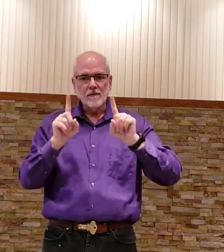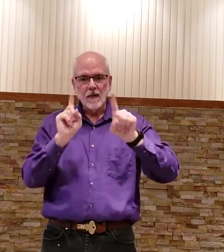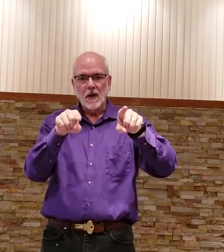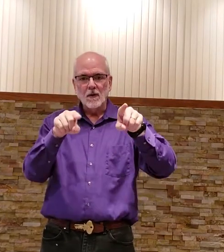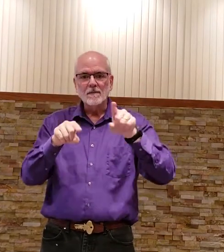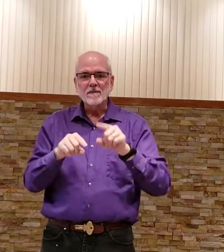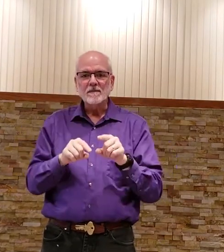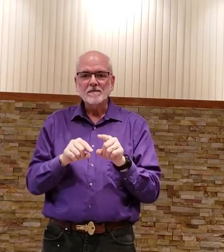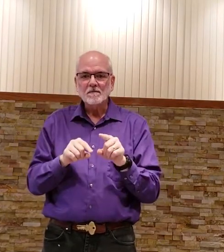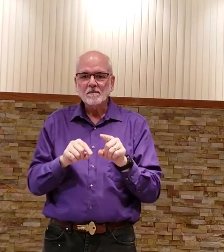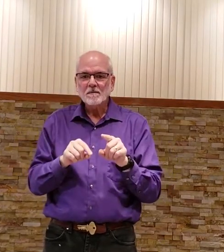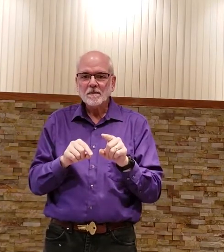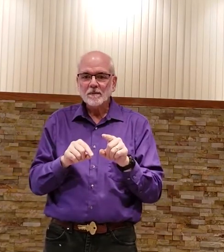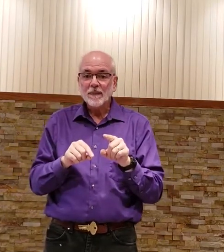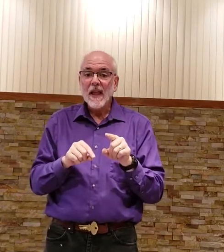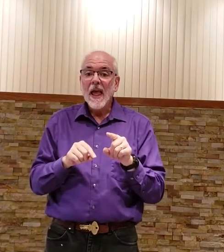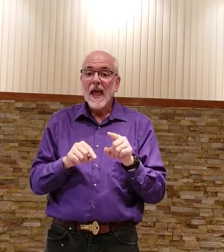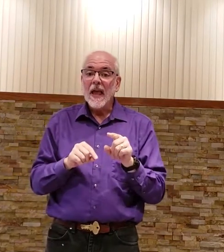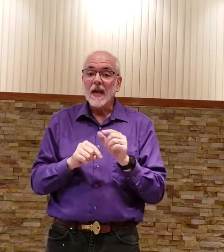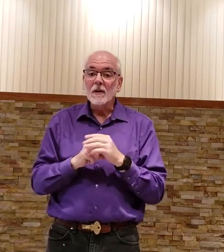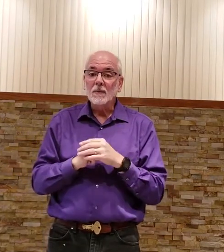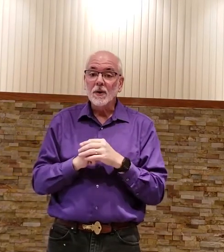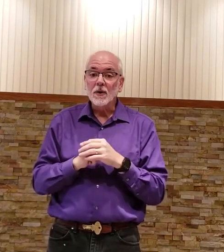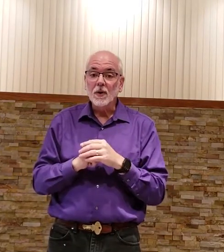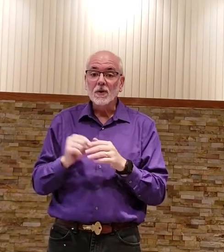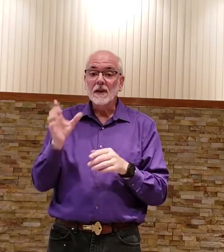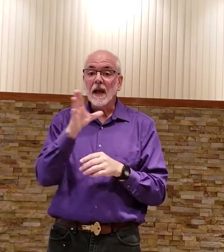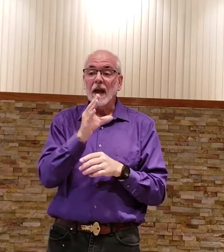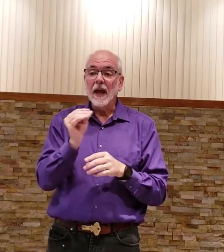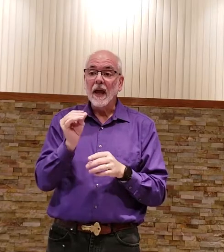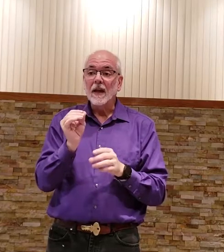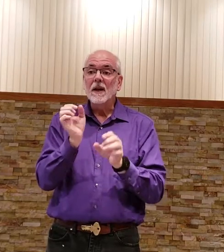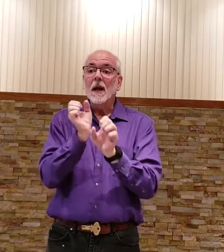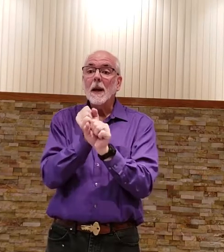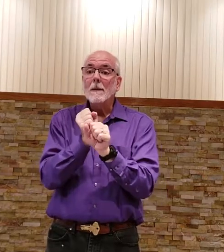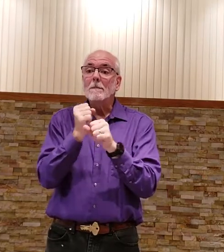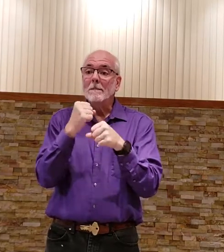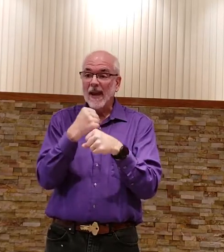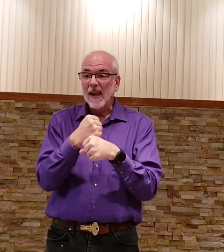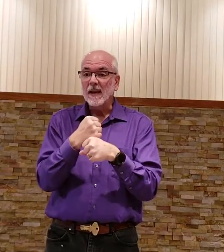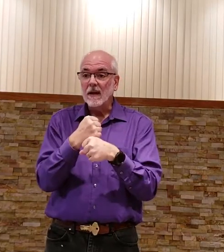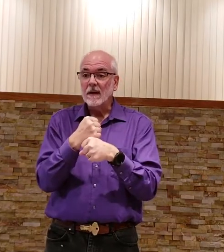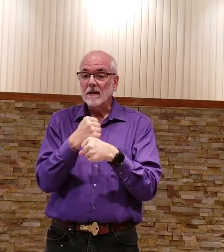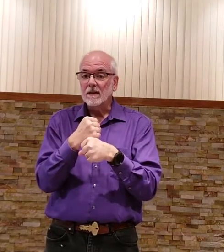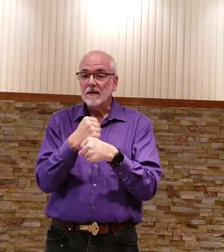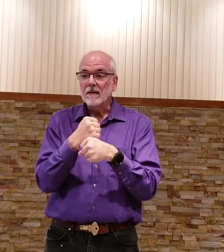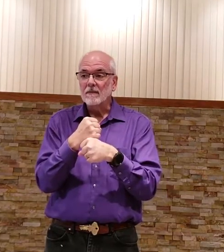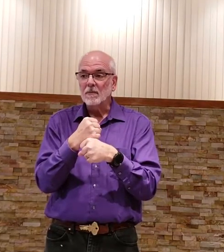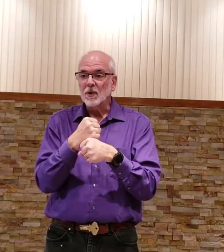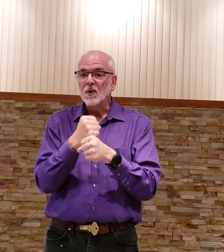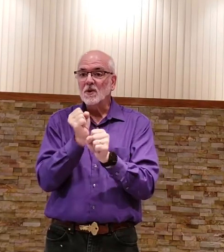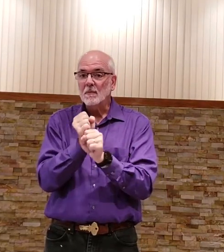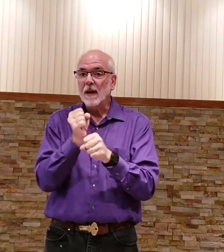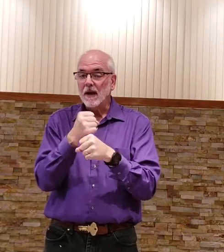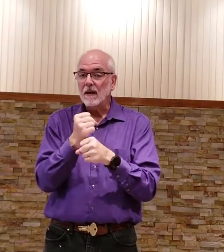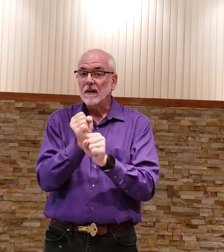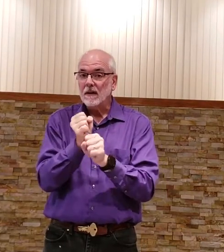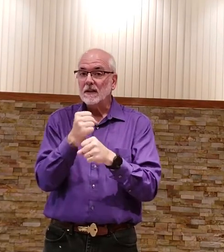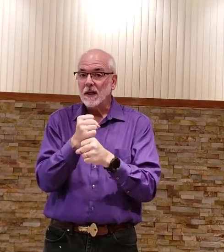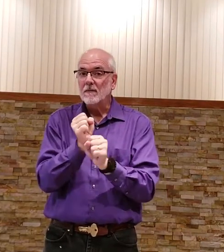go and produce and make produce make same